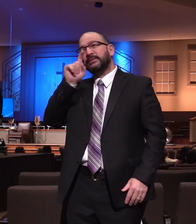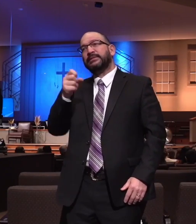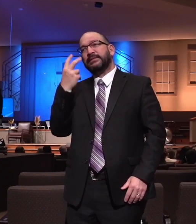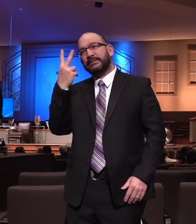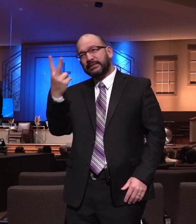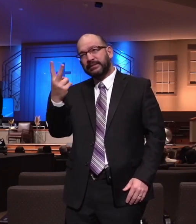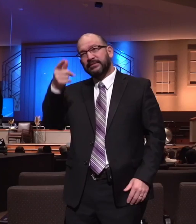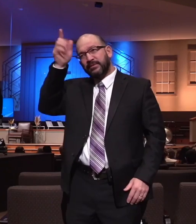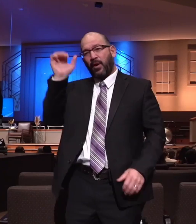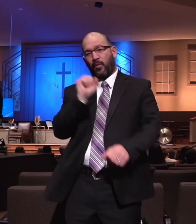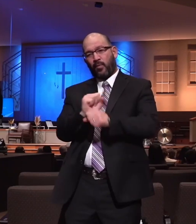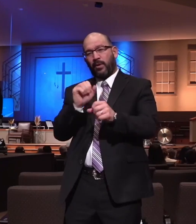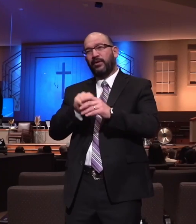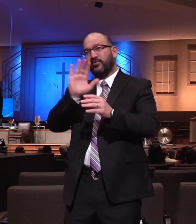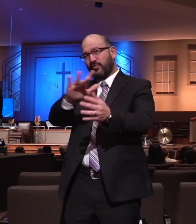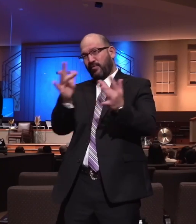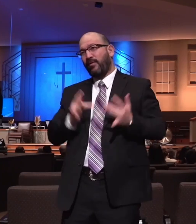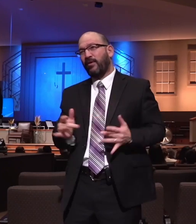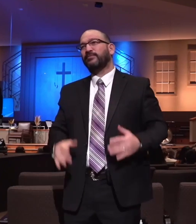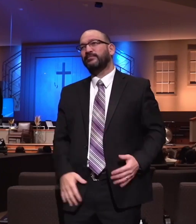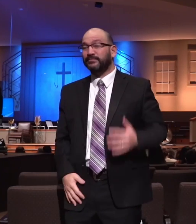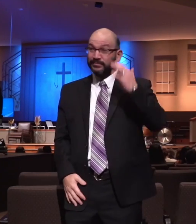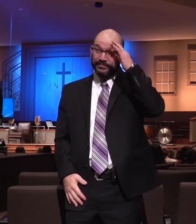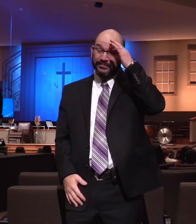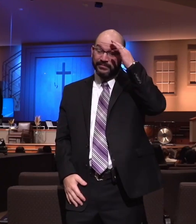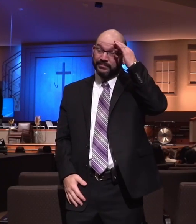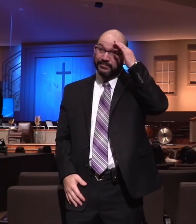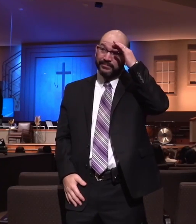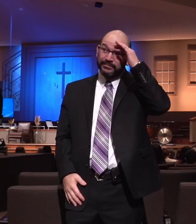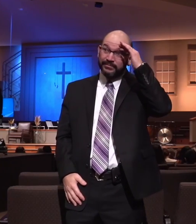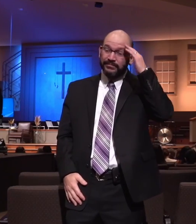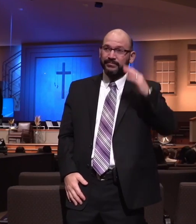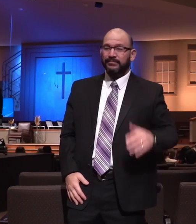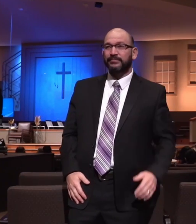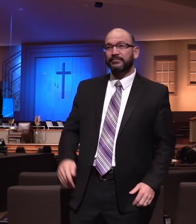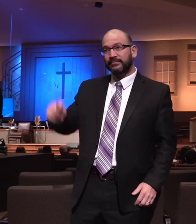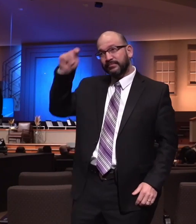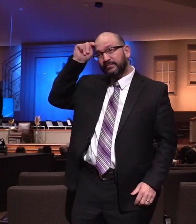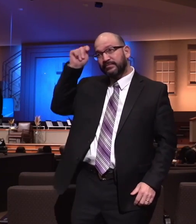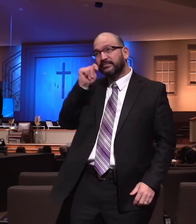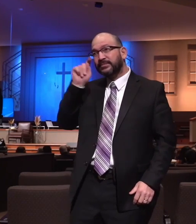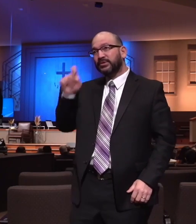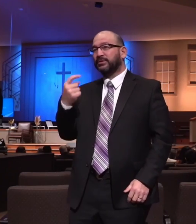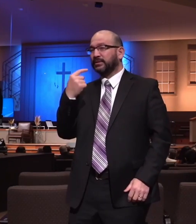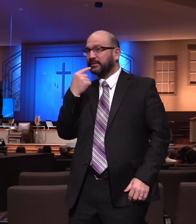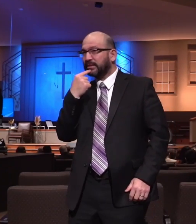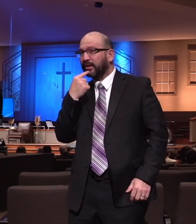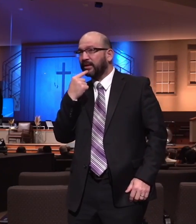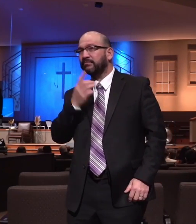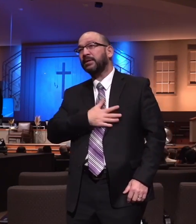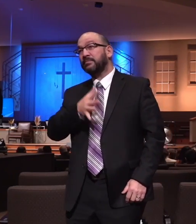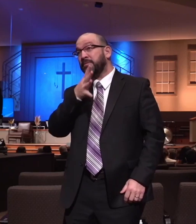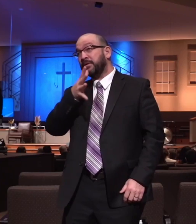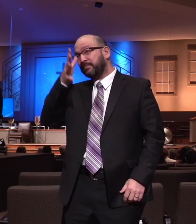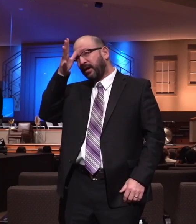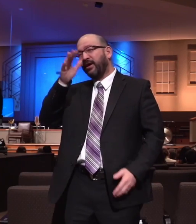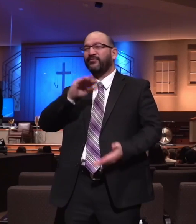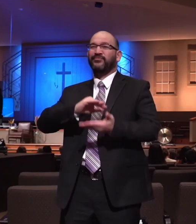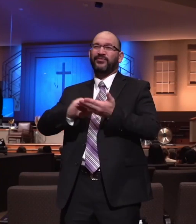The teenagers of this church, they ought to be able to say, my mom and dad, they forgive each other. My dad